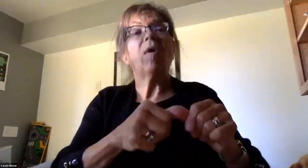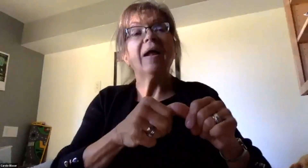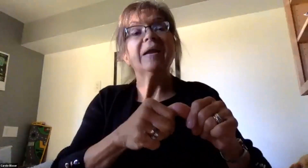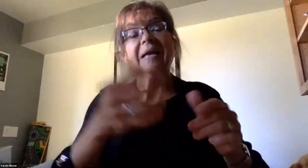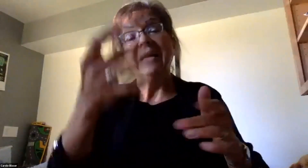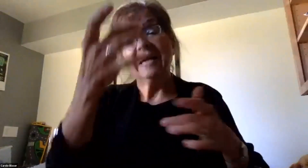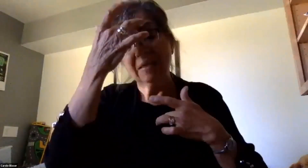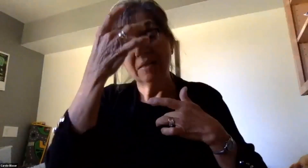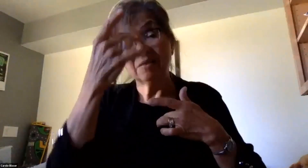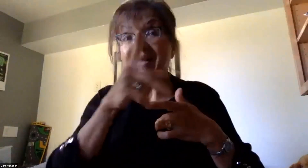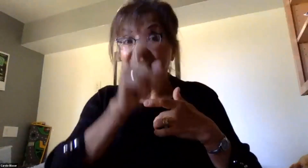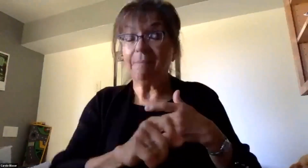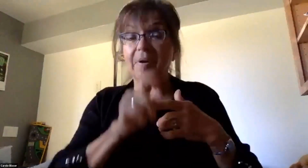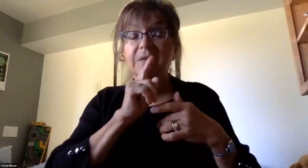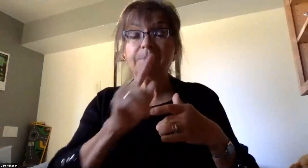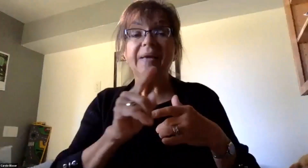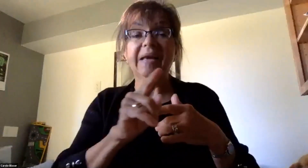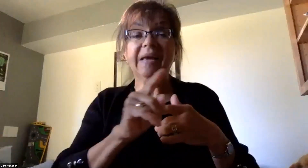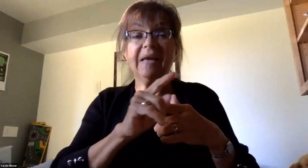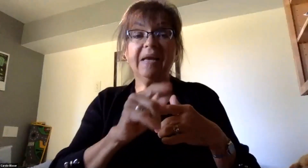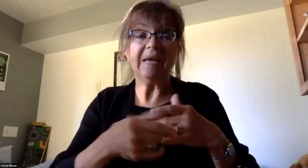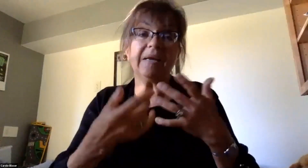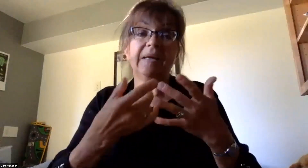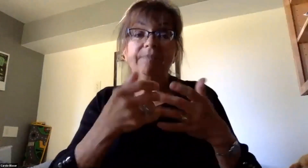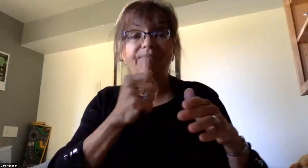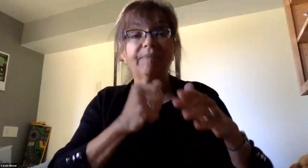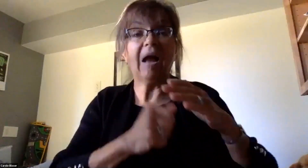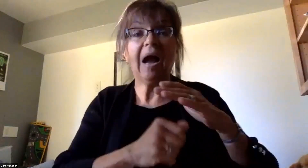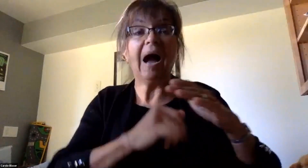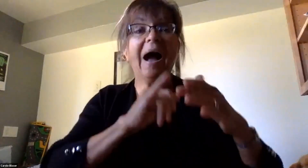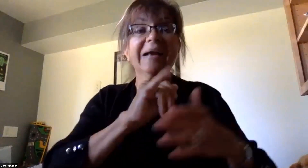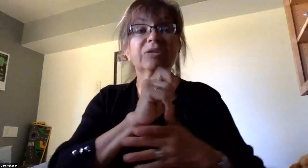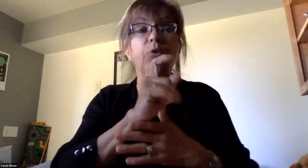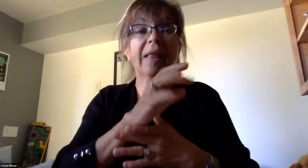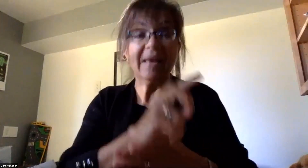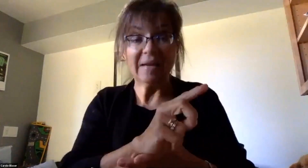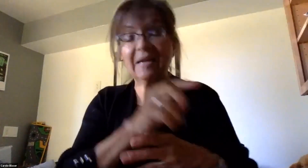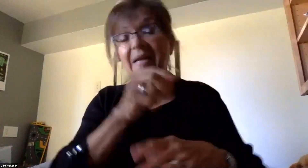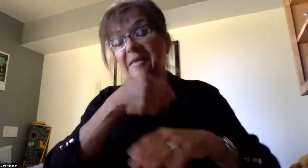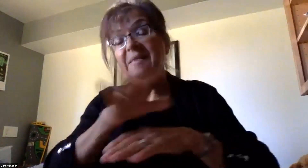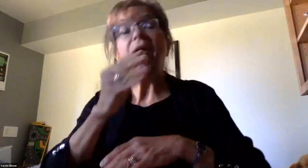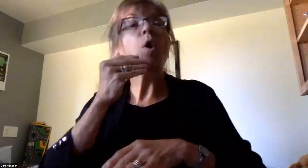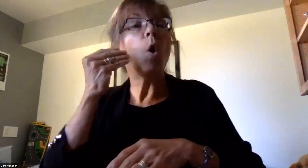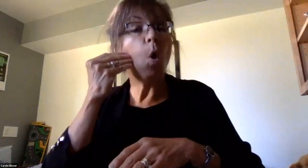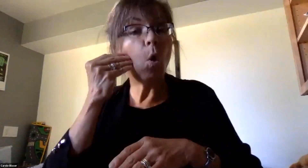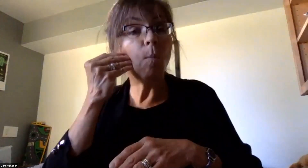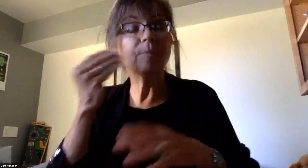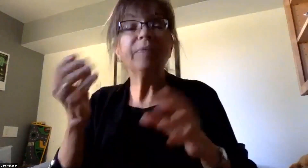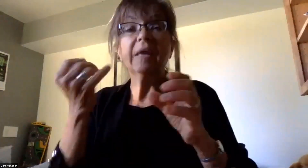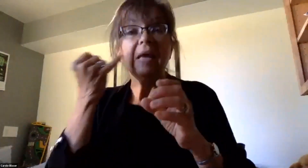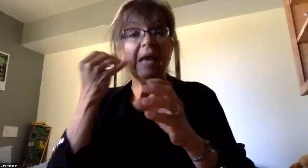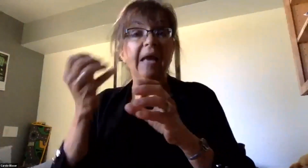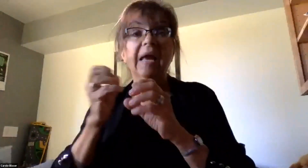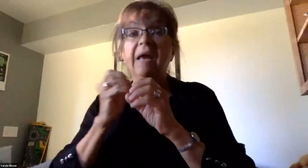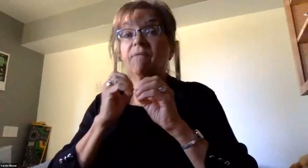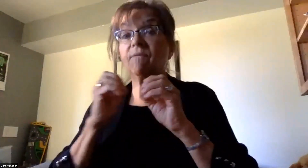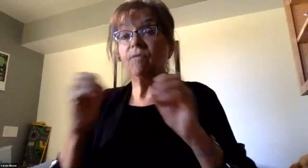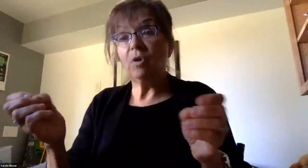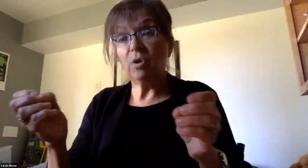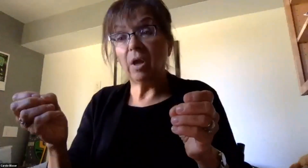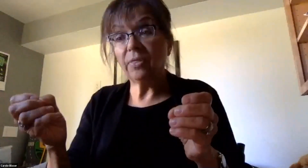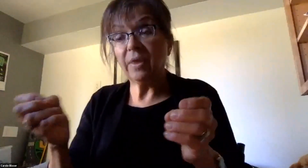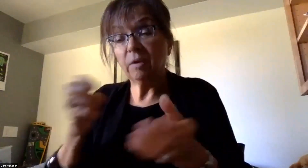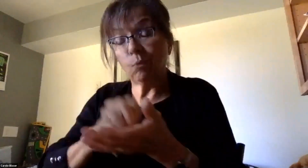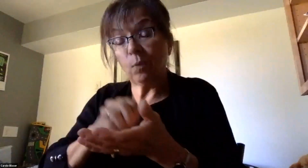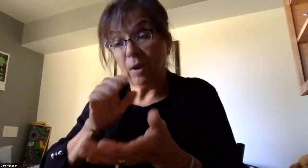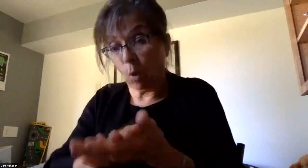sent home. If there is not documentation of a chronic illness and the child is required to be sent home, the